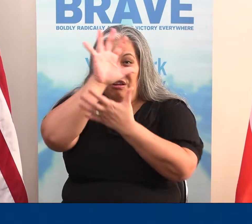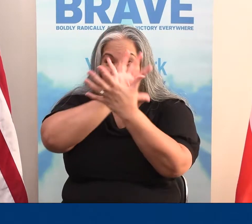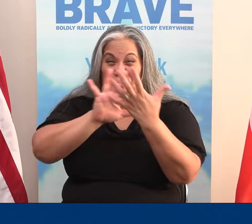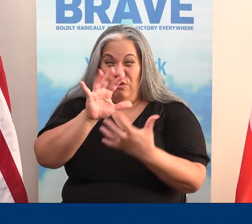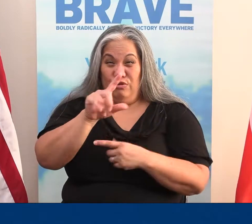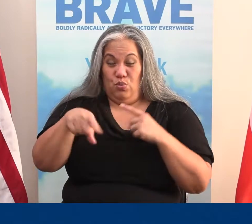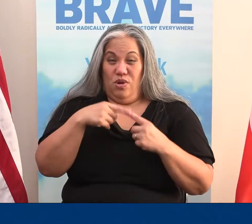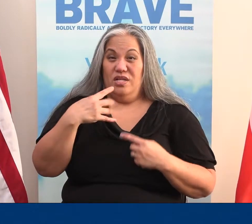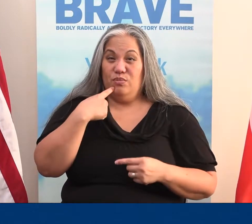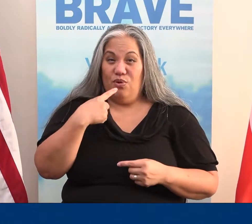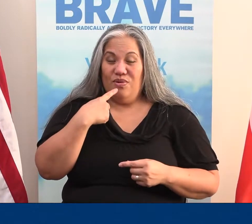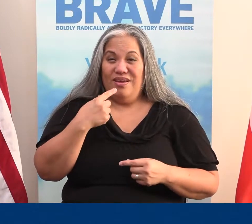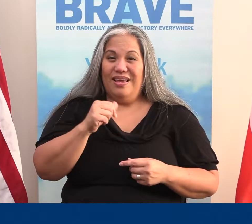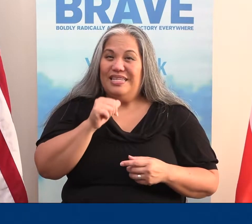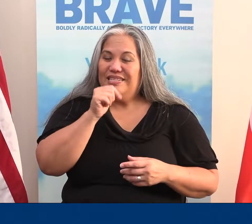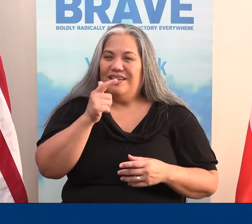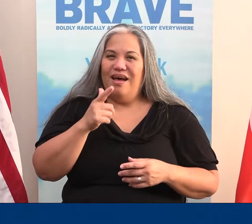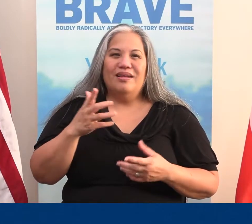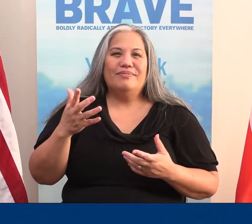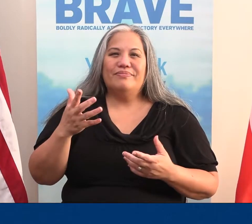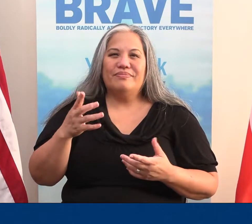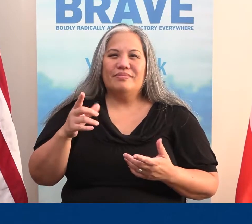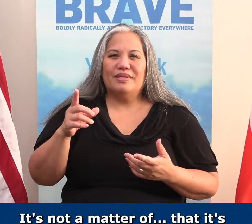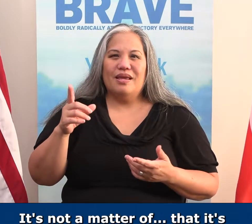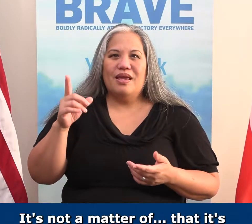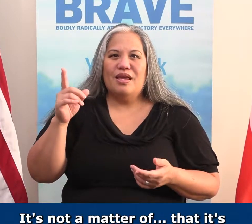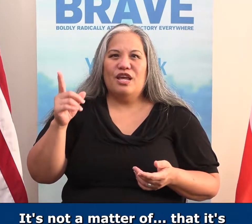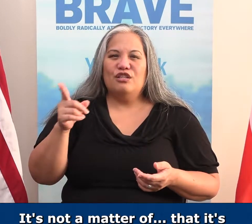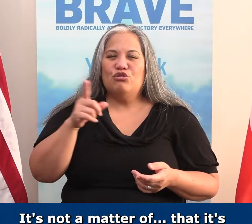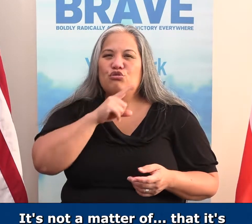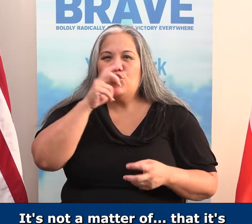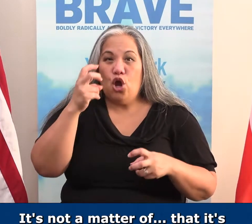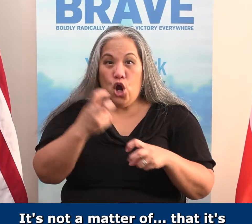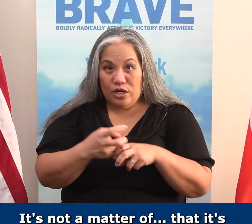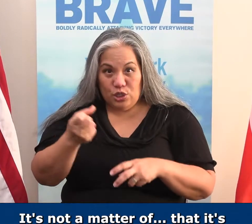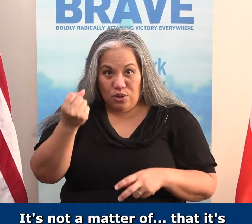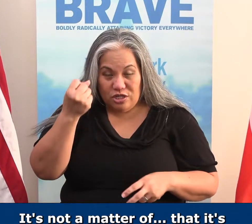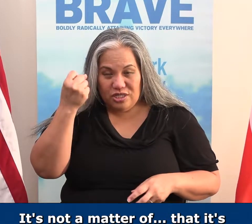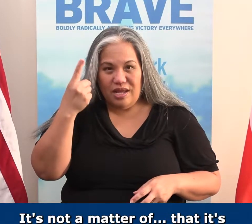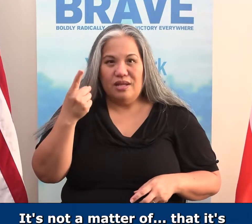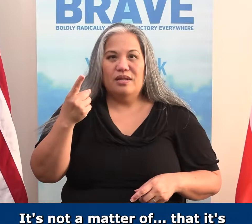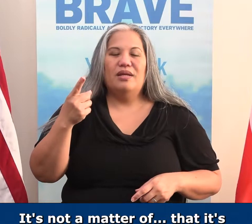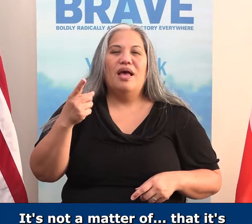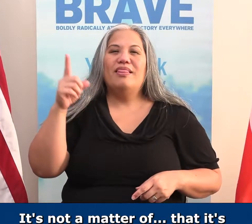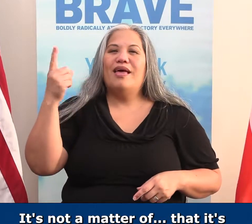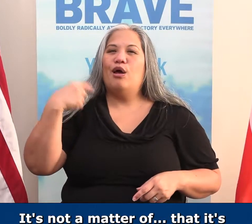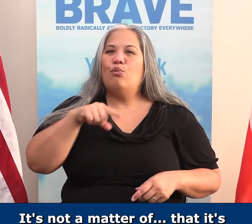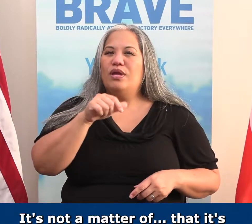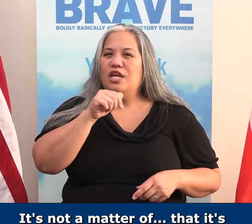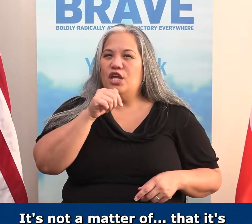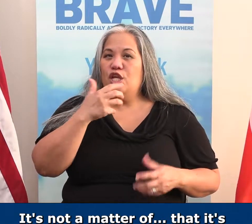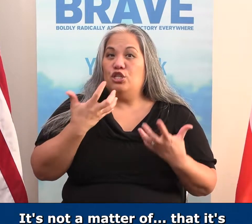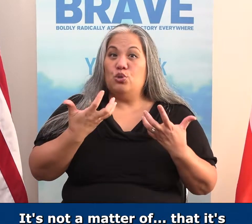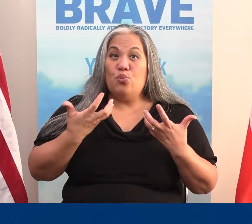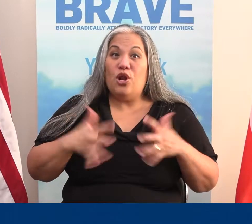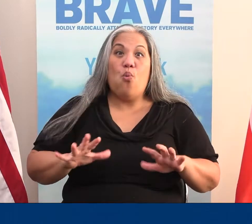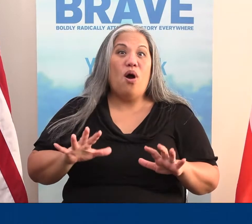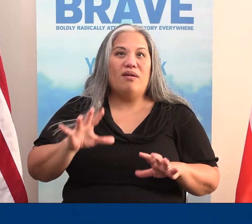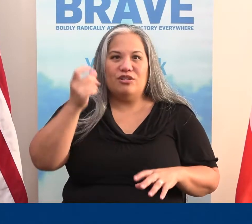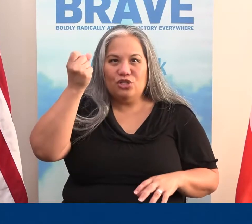when he spoke. It's not a matter of that it's too hard to understand. It's that we